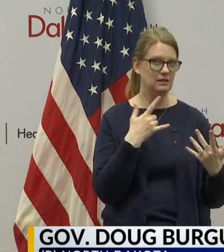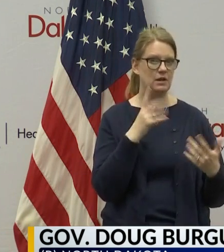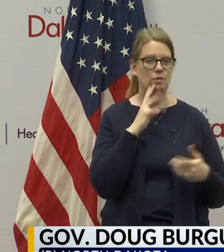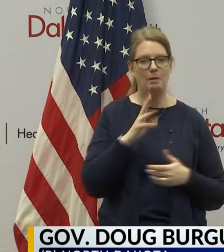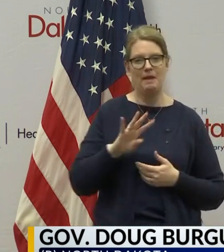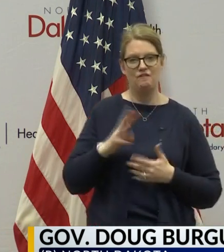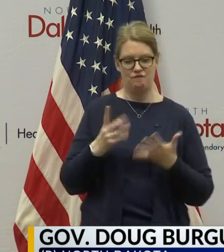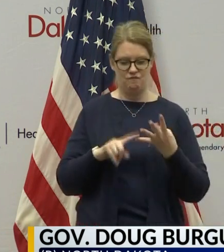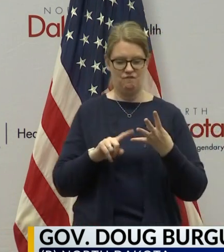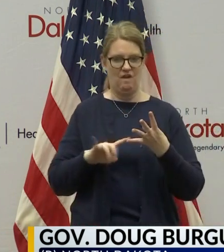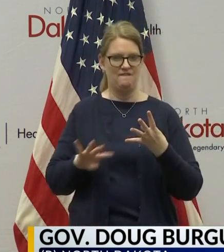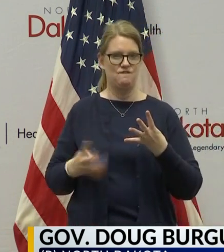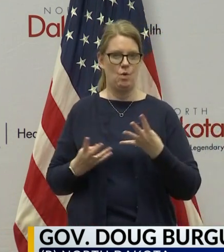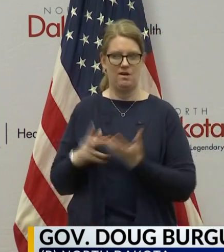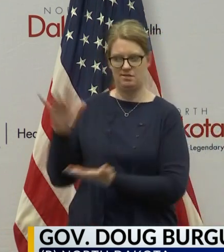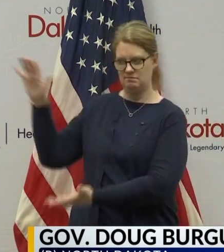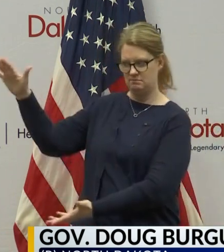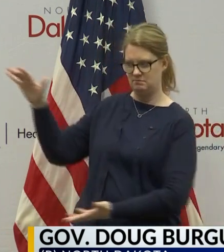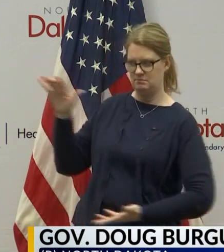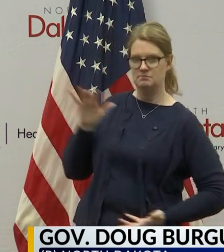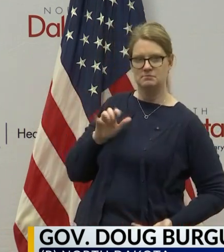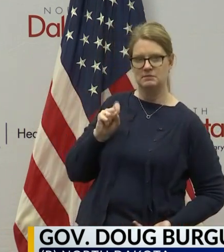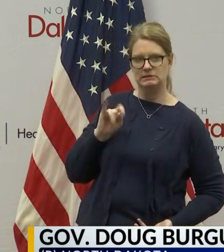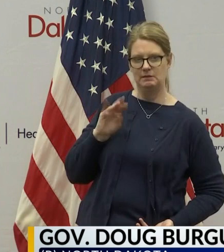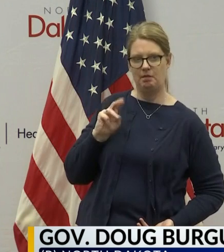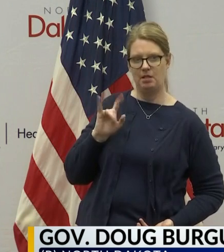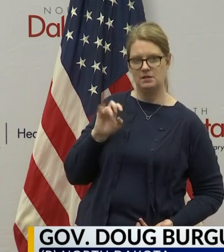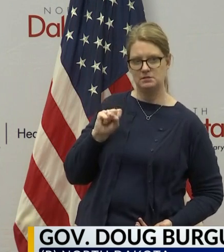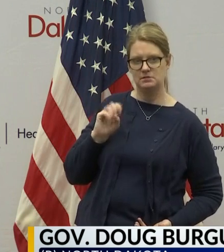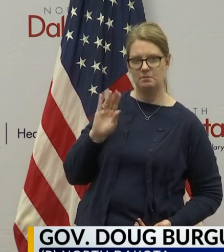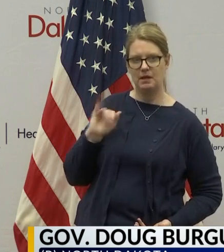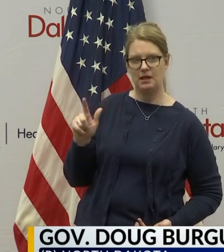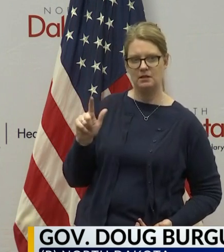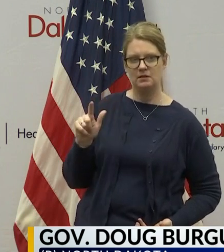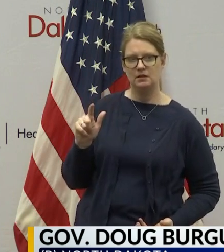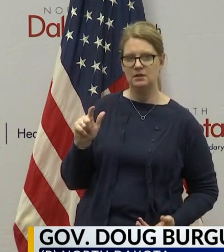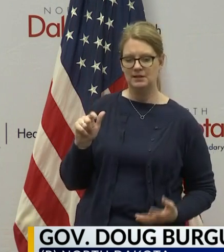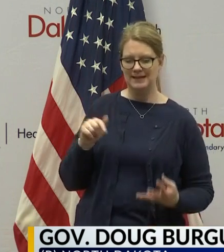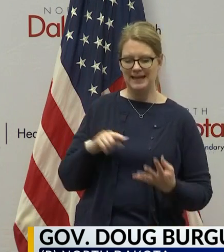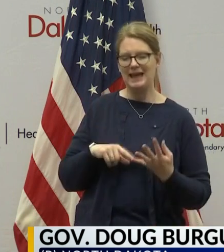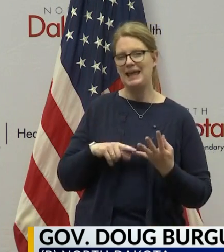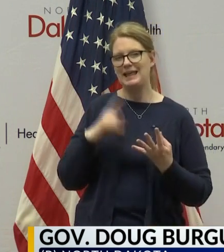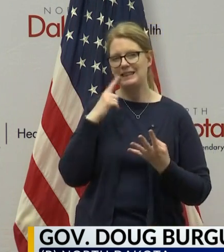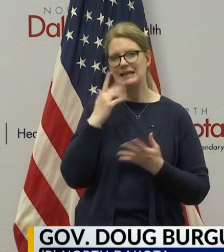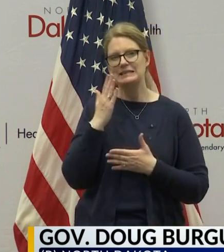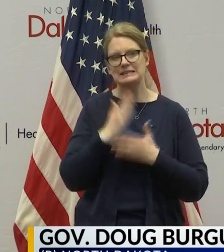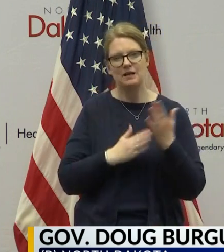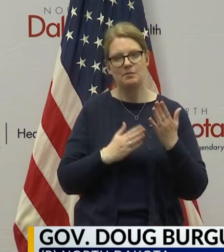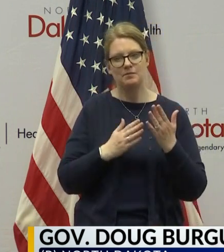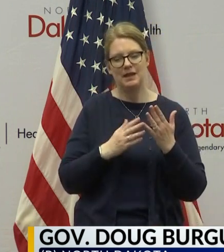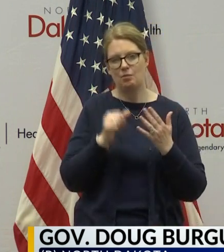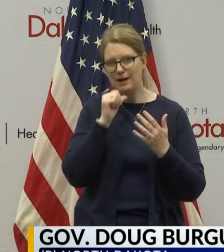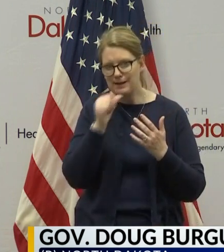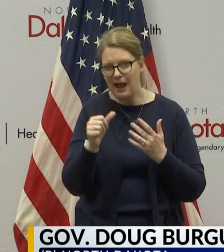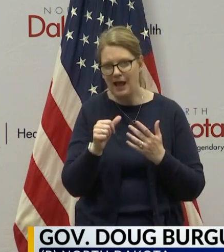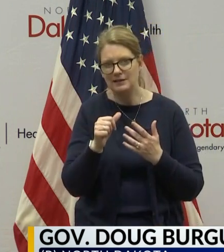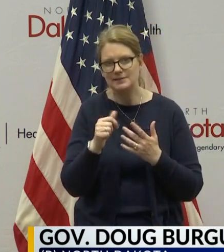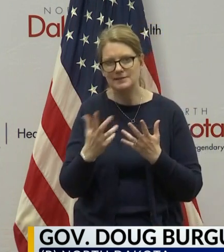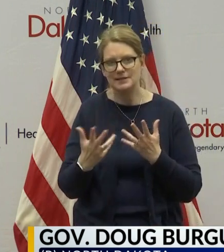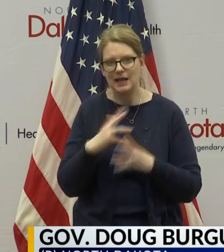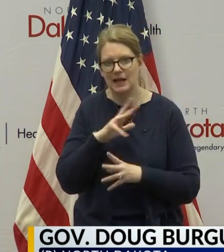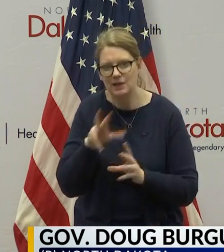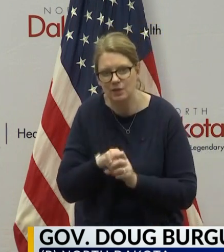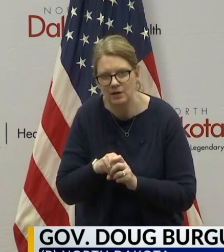stimulus bill, and some of that may include components that weren't covered, and some of it may include additional dollars